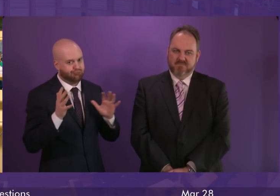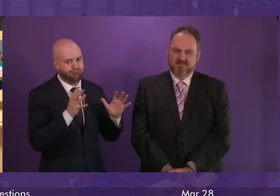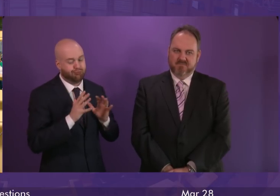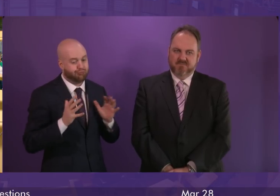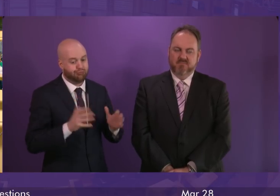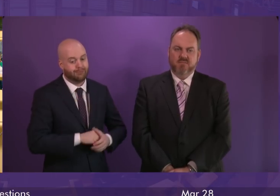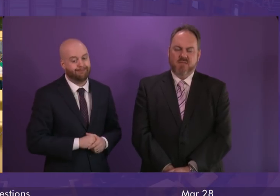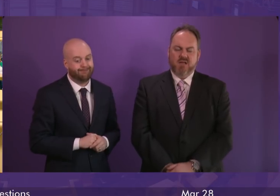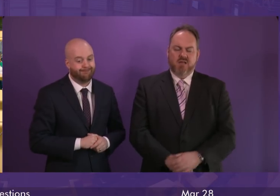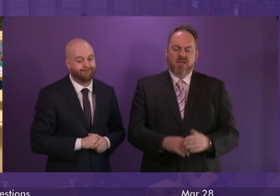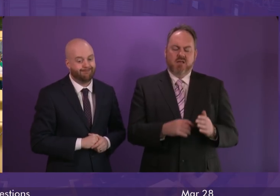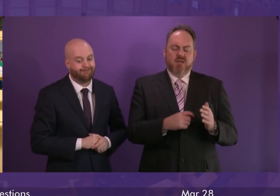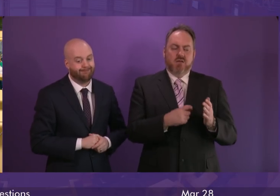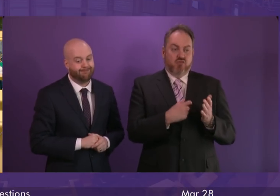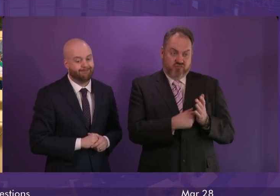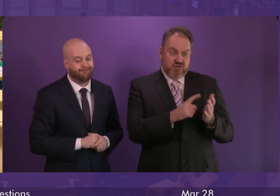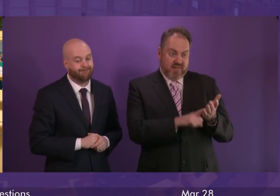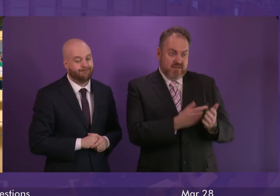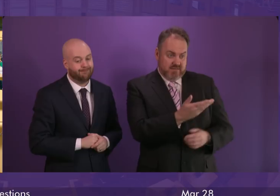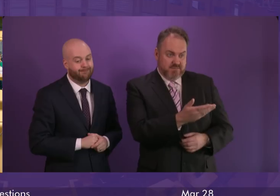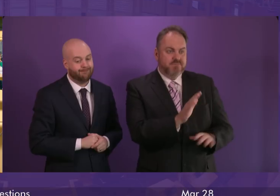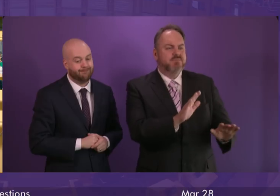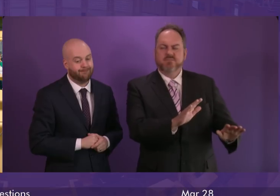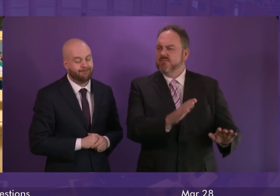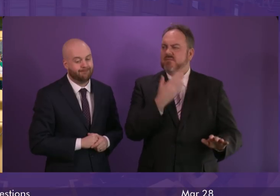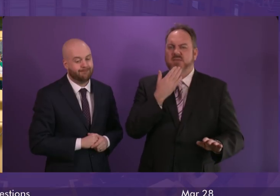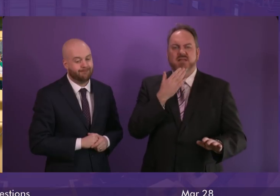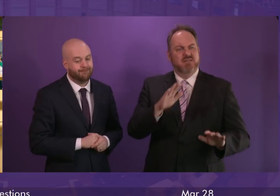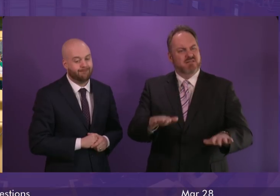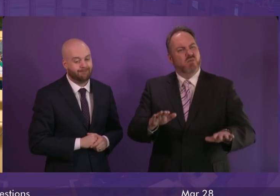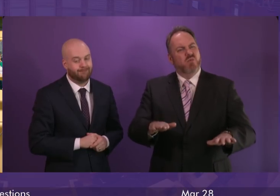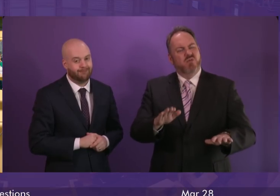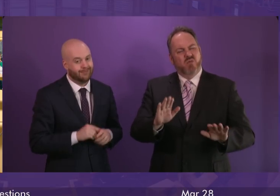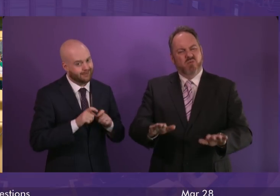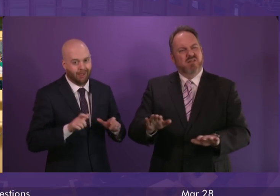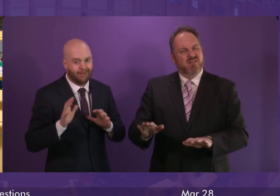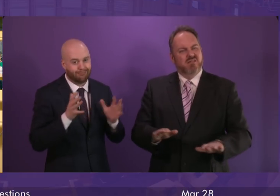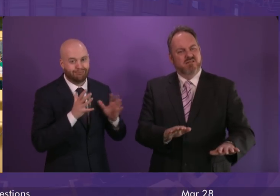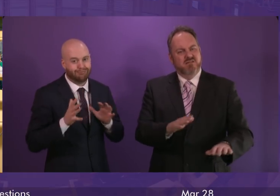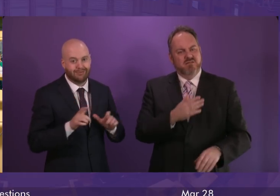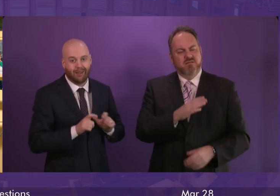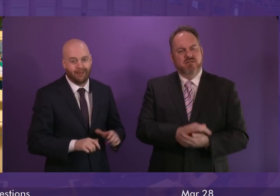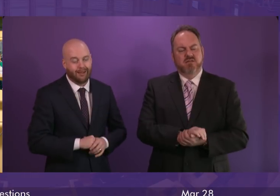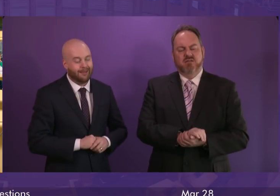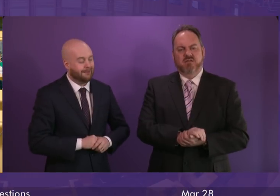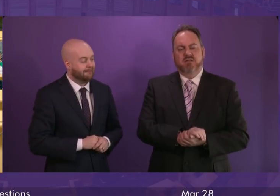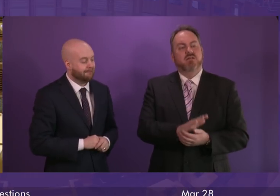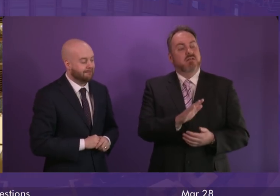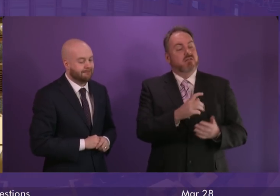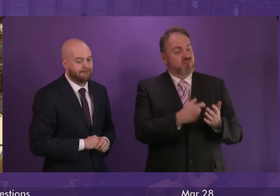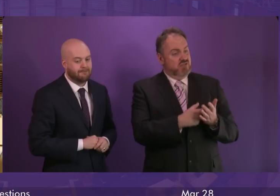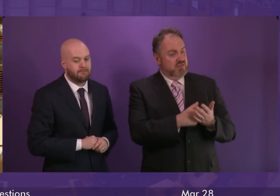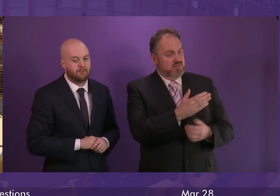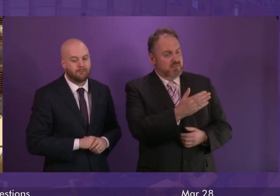Richard Leonard. All right. Order, please. Richard Leonard. Well, the